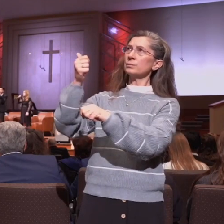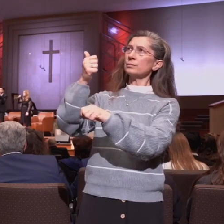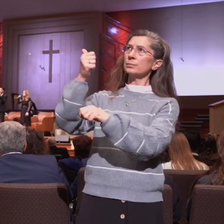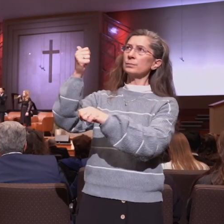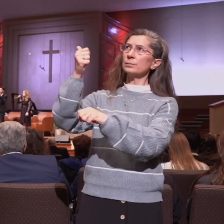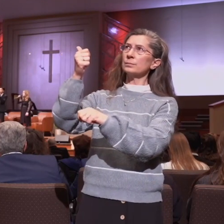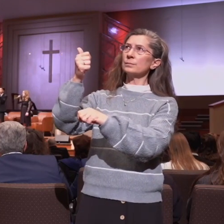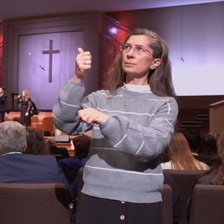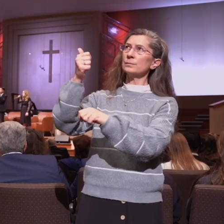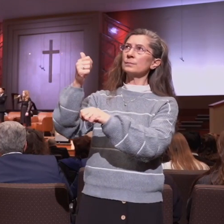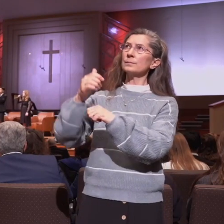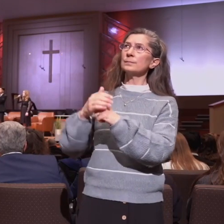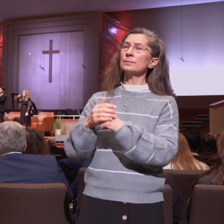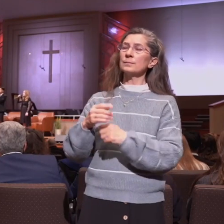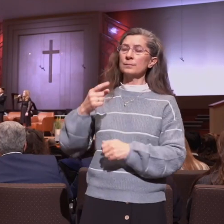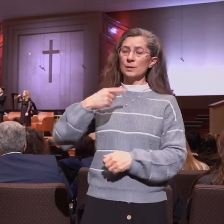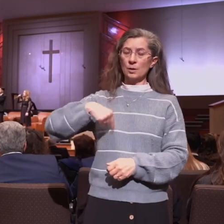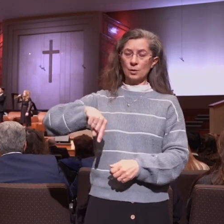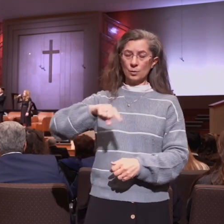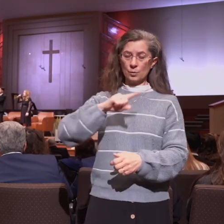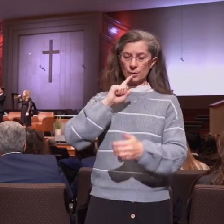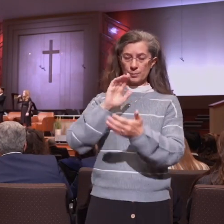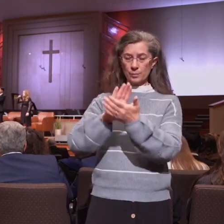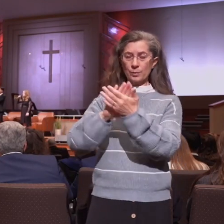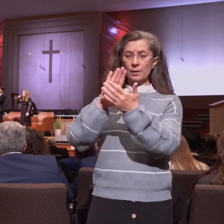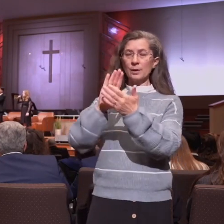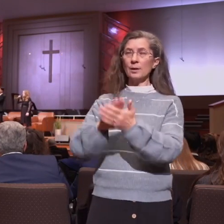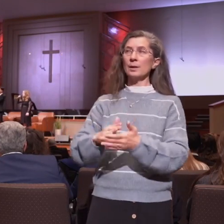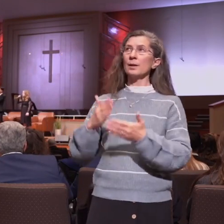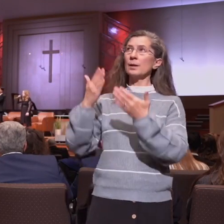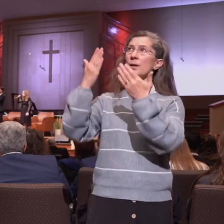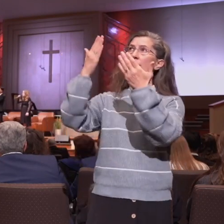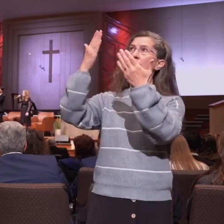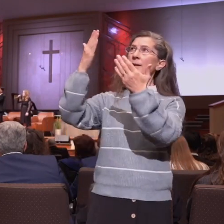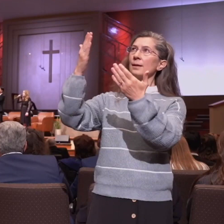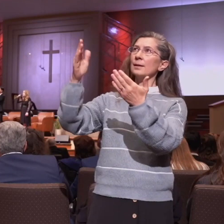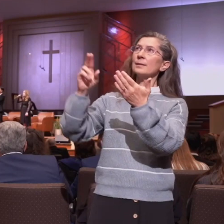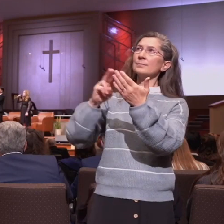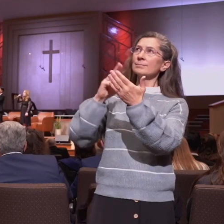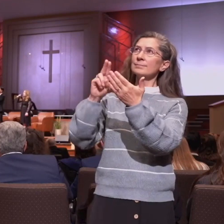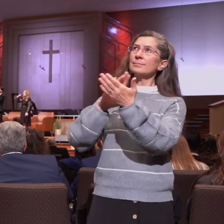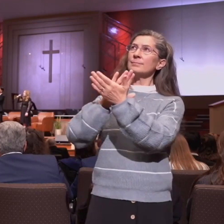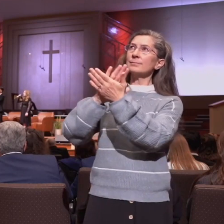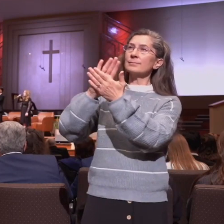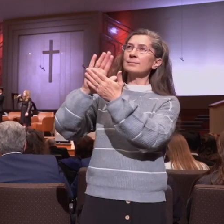We praise holy, holy.